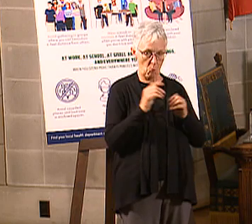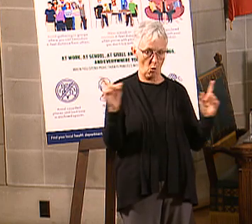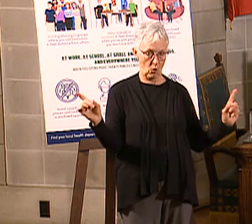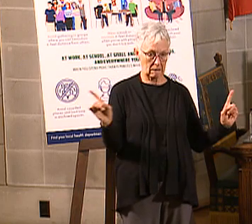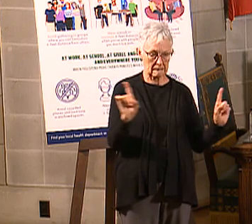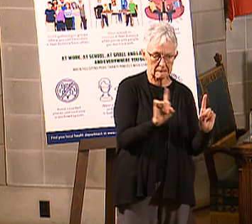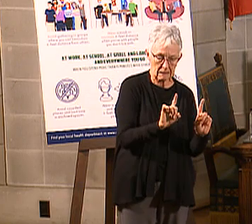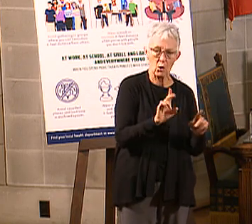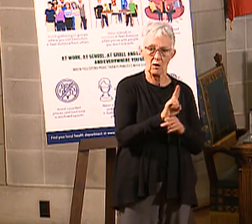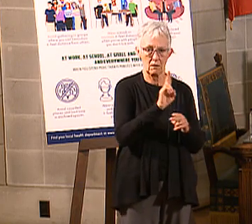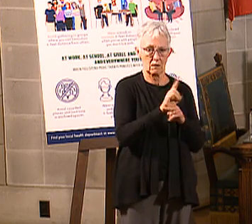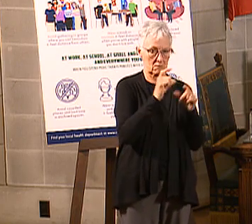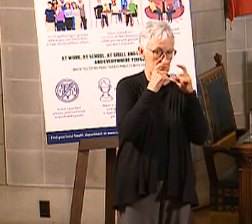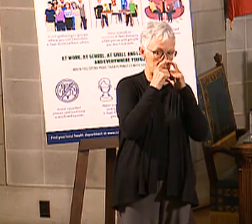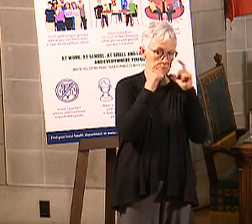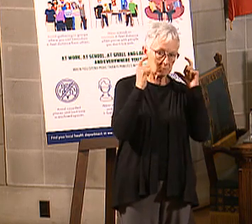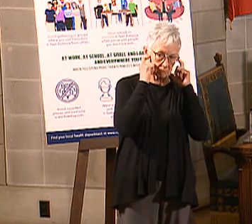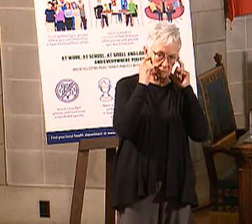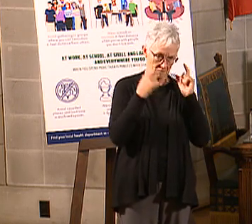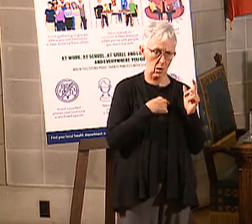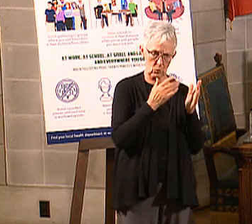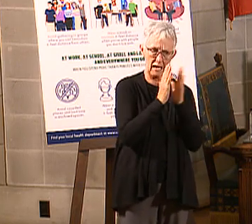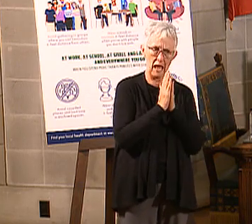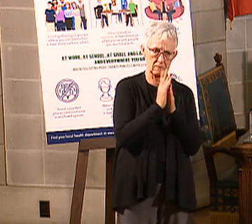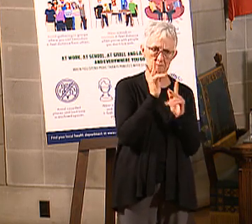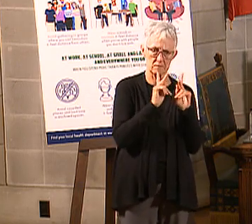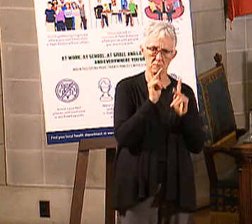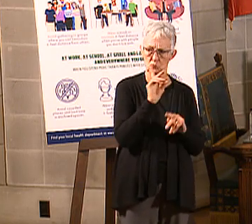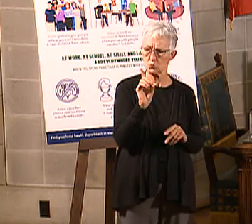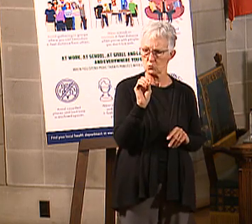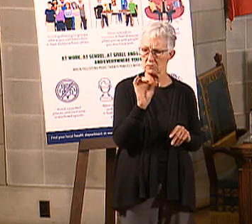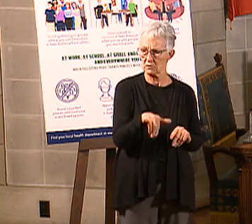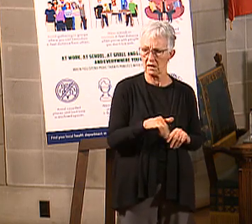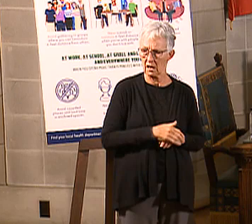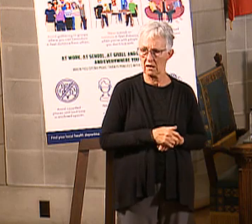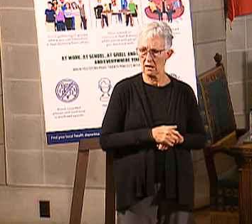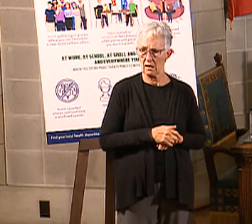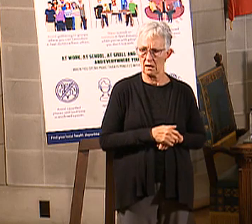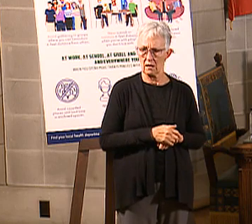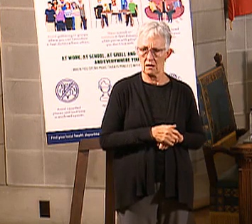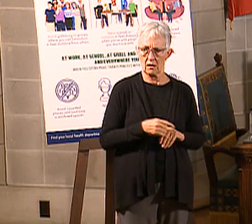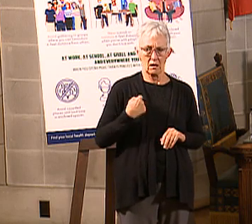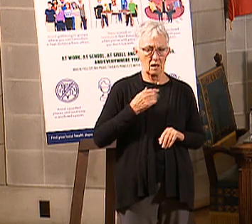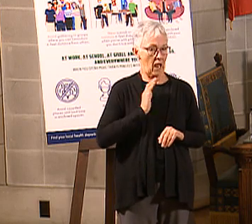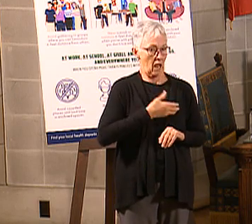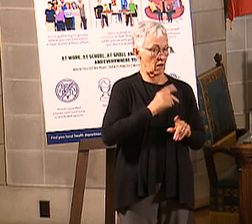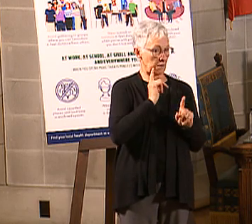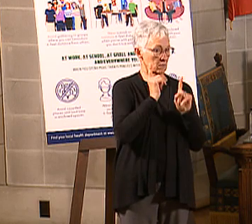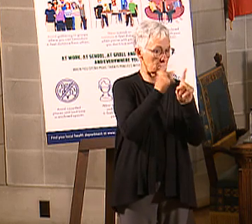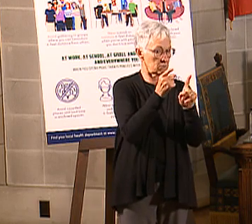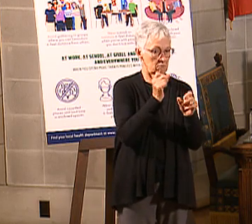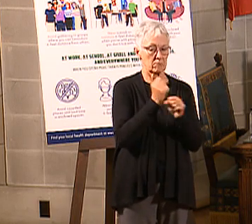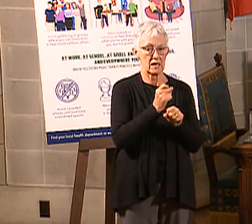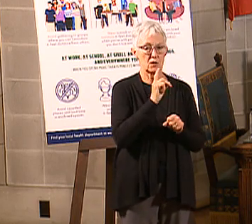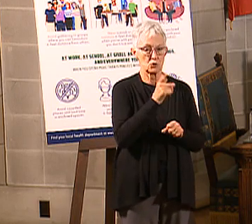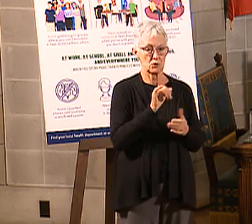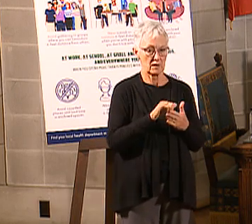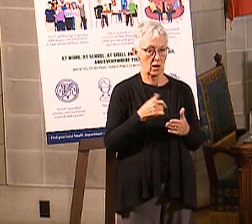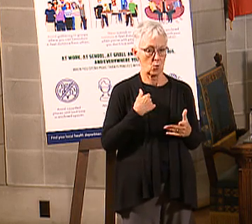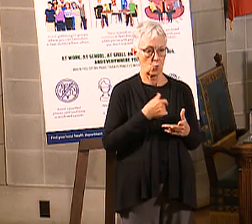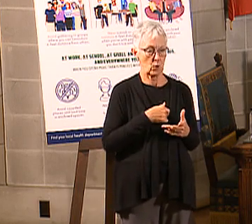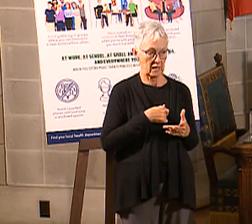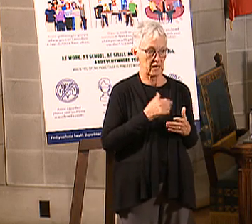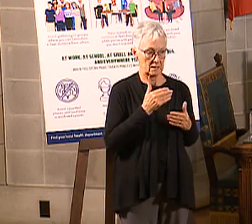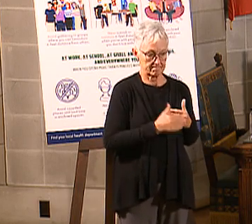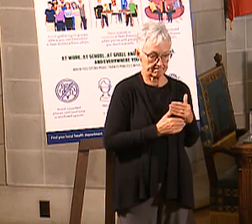a mask. You know, these are the kind of things that I would ask people to do as they think about this. We want to make sure, folks, that we kind of walk before we run here, okay?